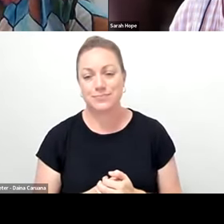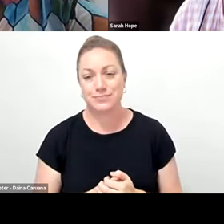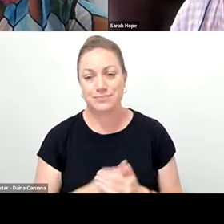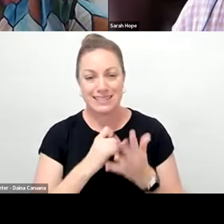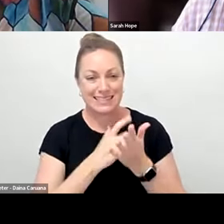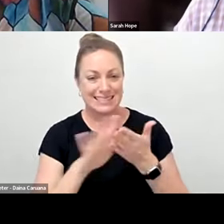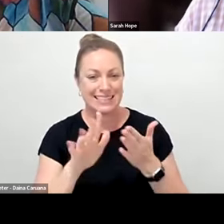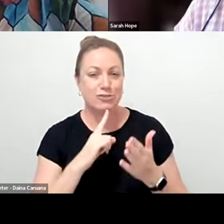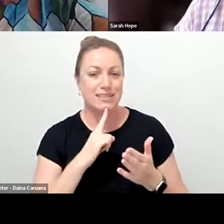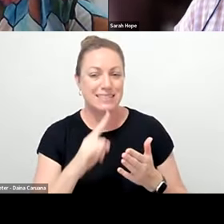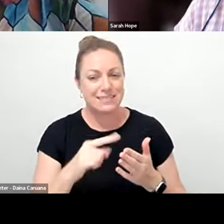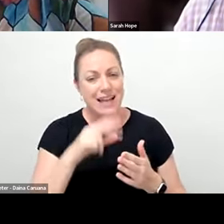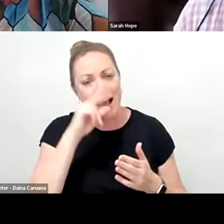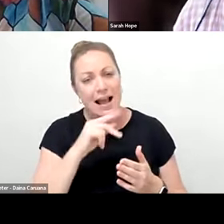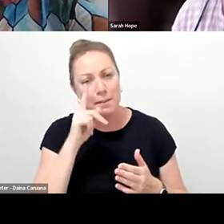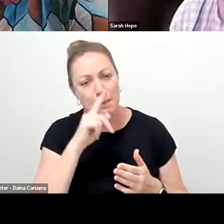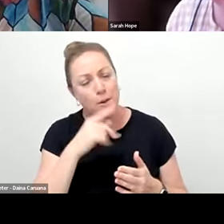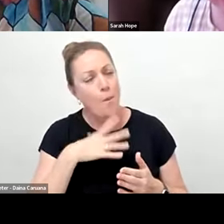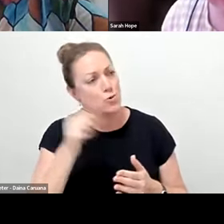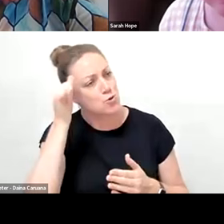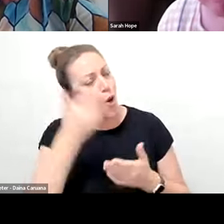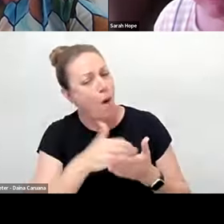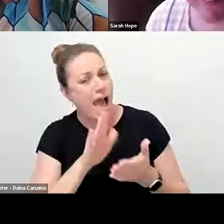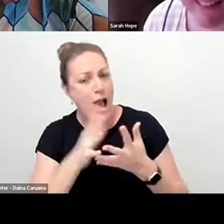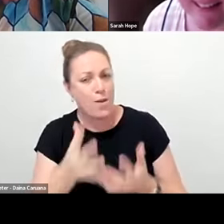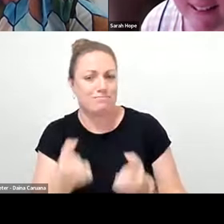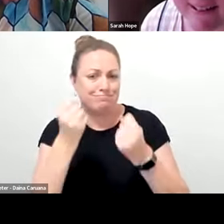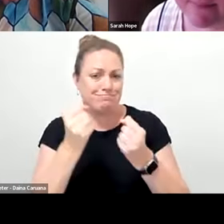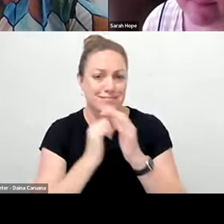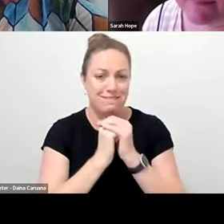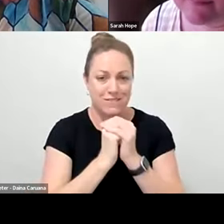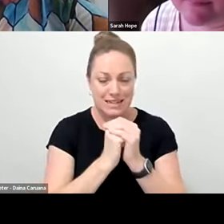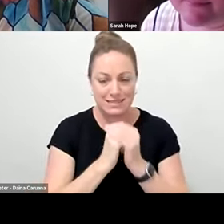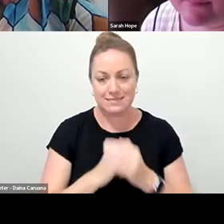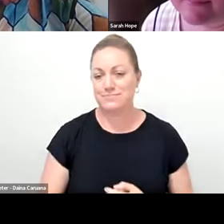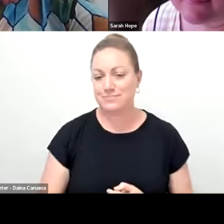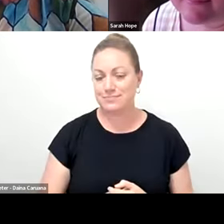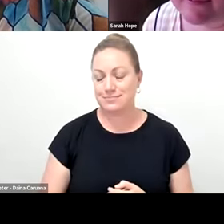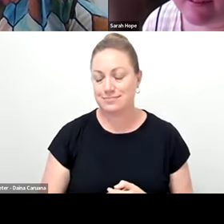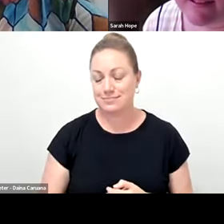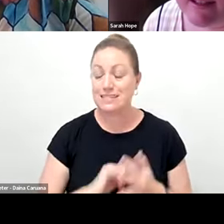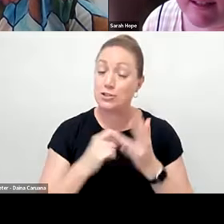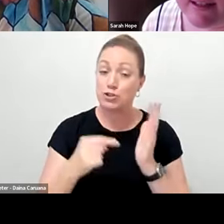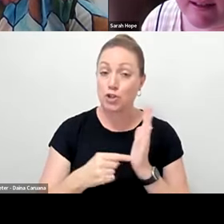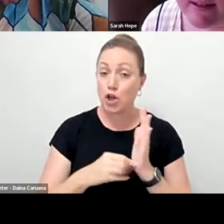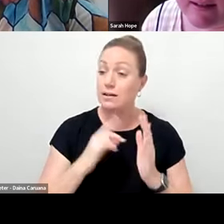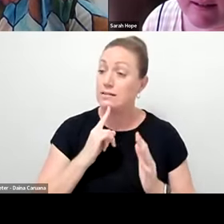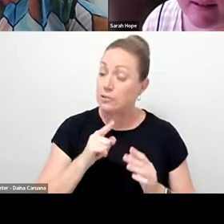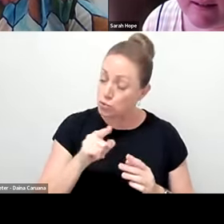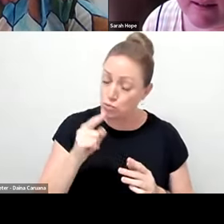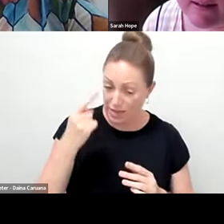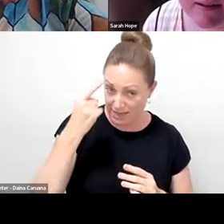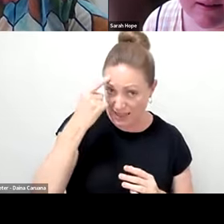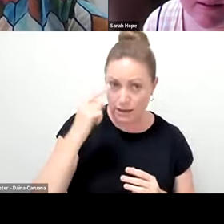right? Yeah. Yeah. And then the next one is, do you imagine that, um, you will reiterate this